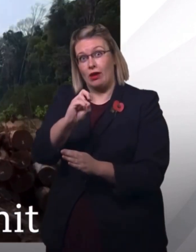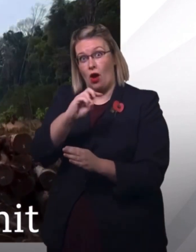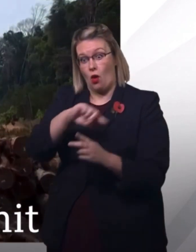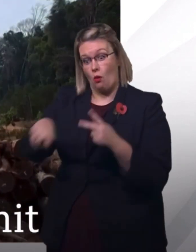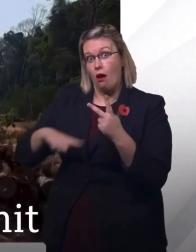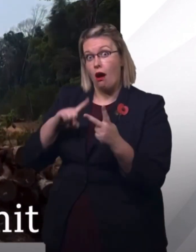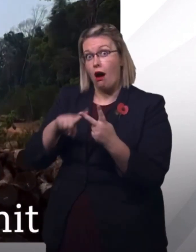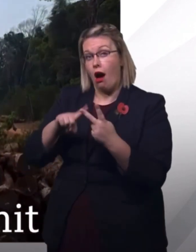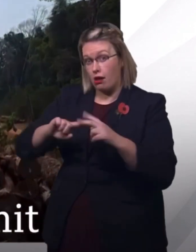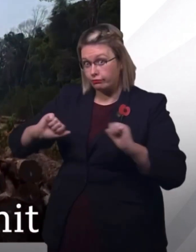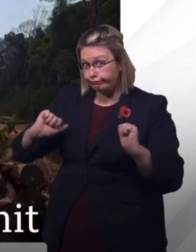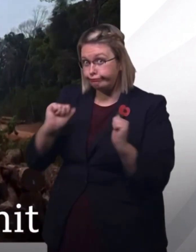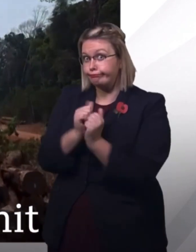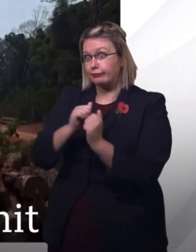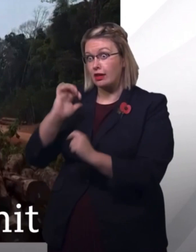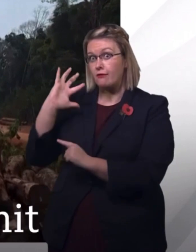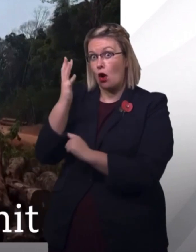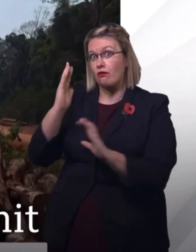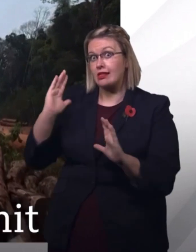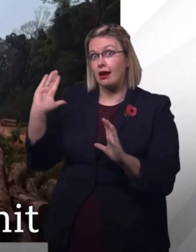We'll be right back.